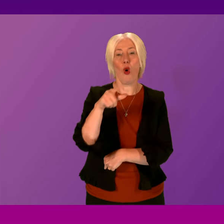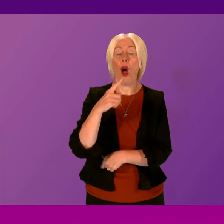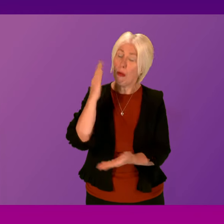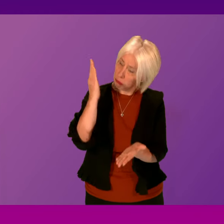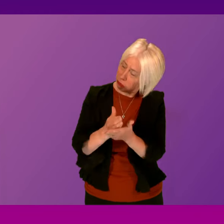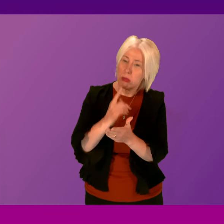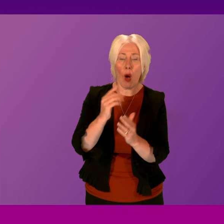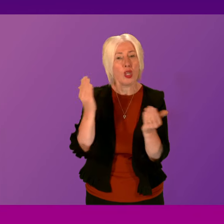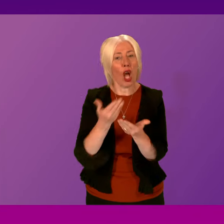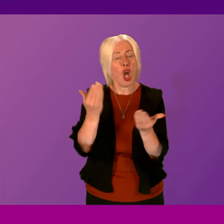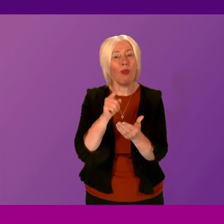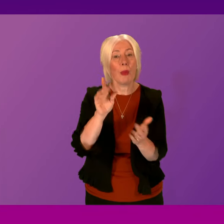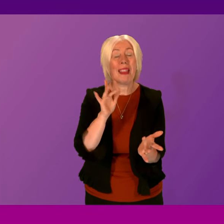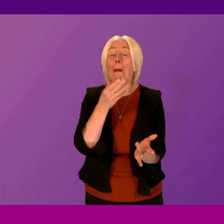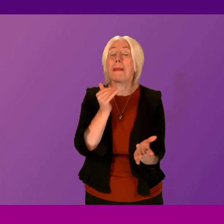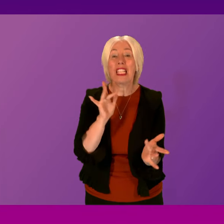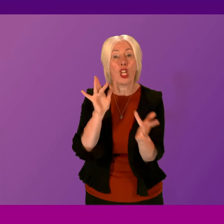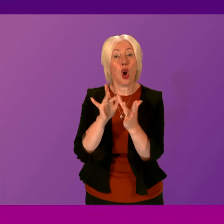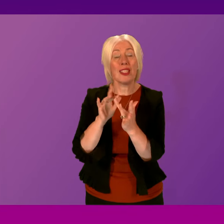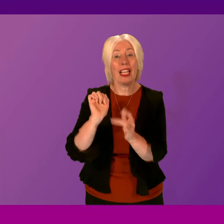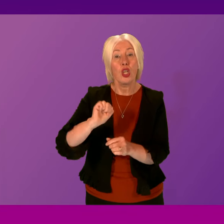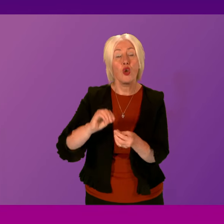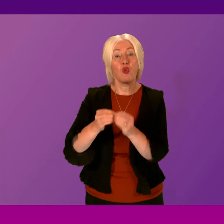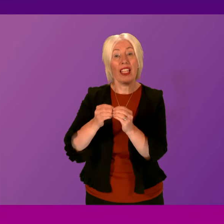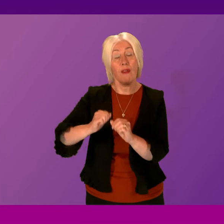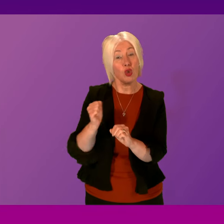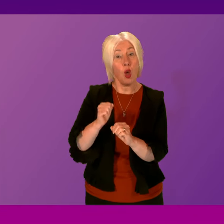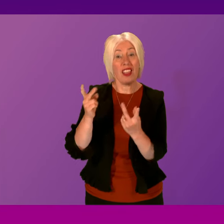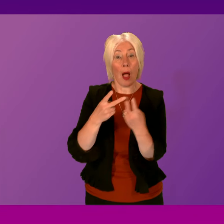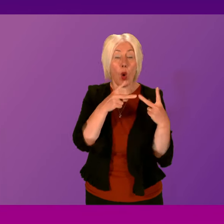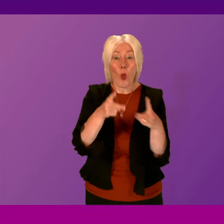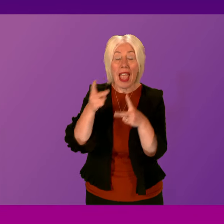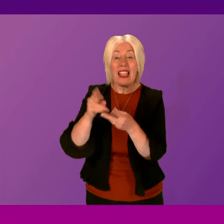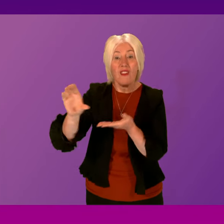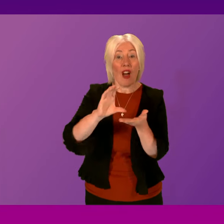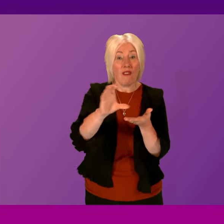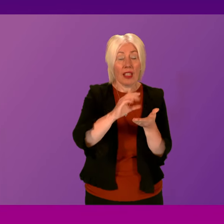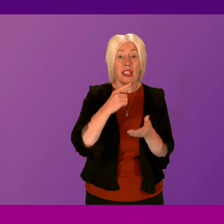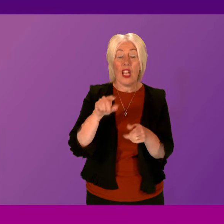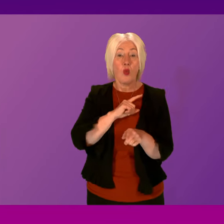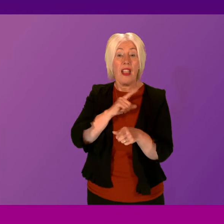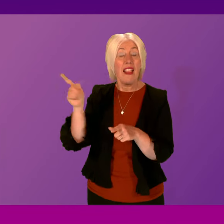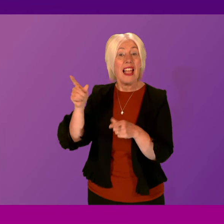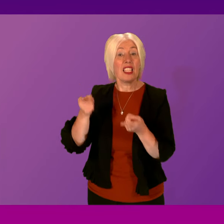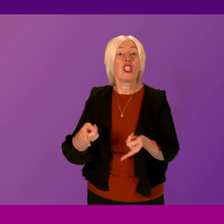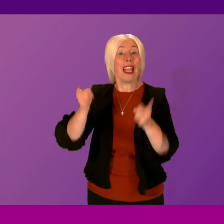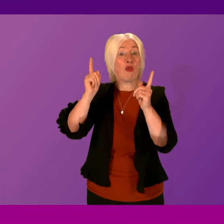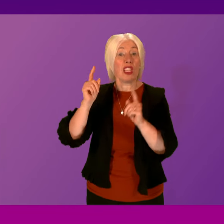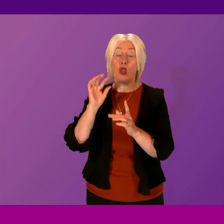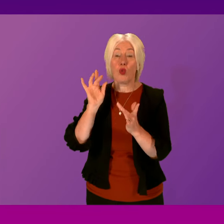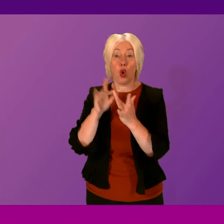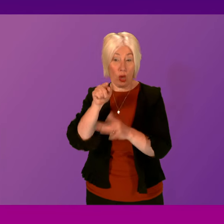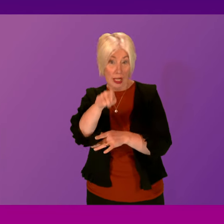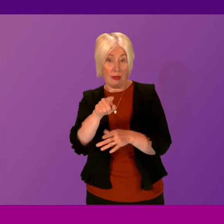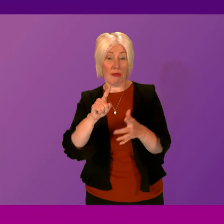absolutely make contact with Creative Scotland about potential other avenues of funding. And of course, I'll ask the appropriate Cabinet Secretary to be in touch with Evelyn Tweed